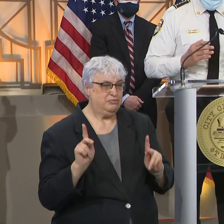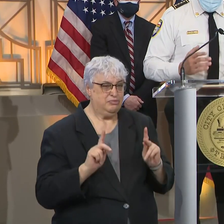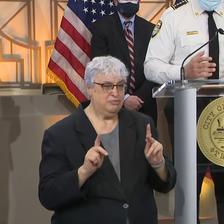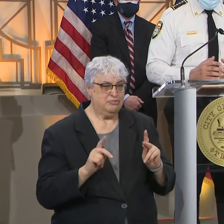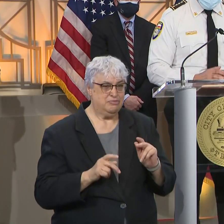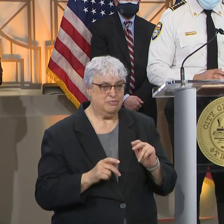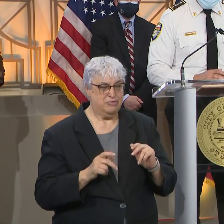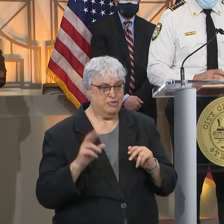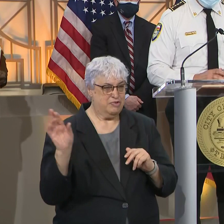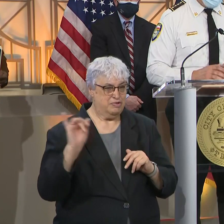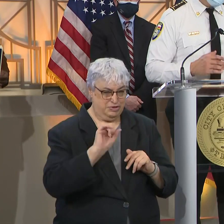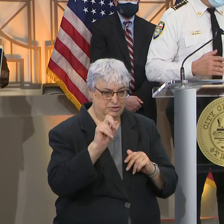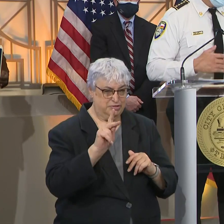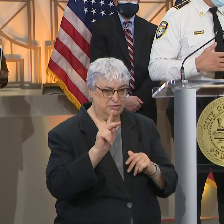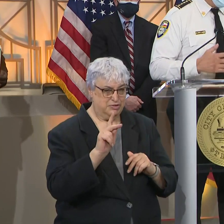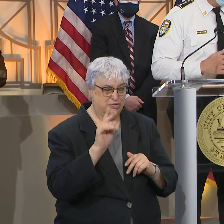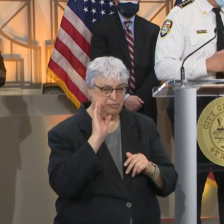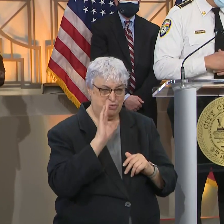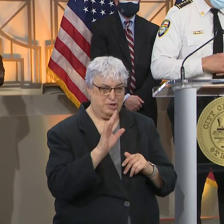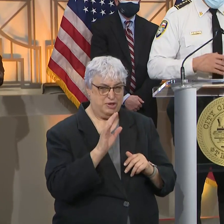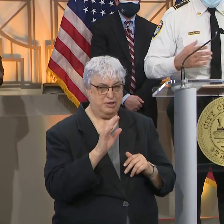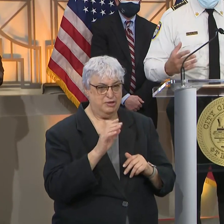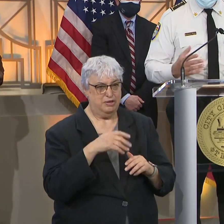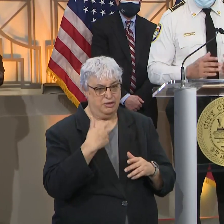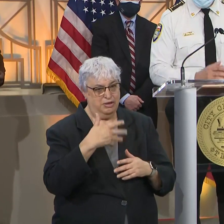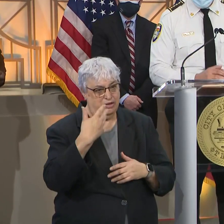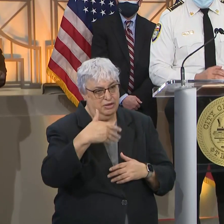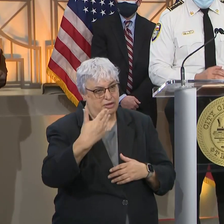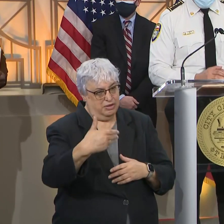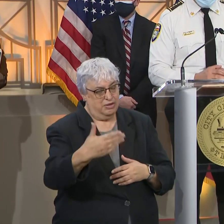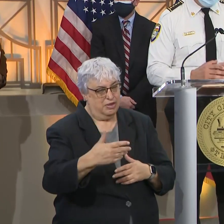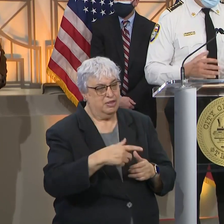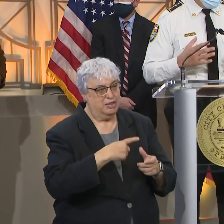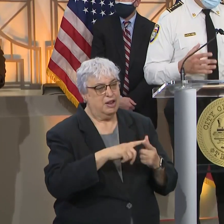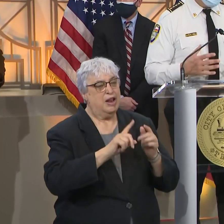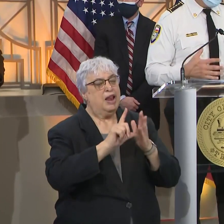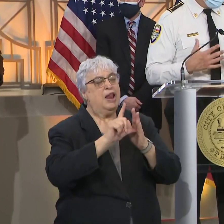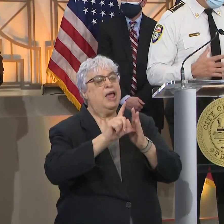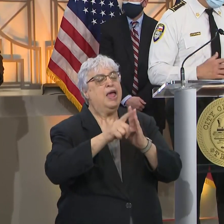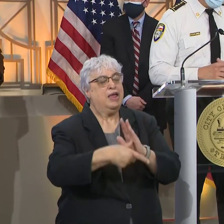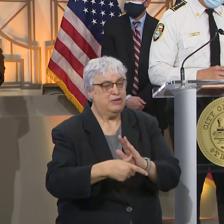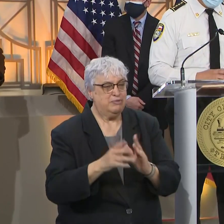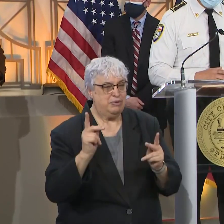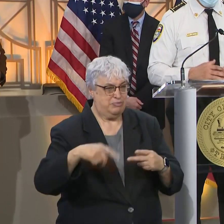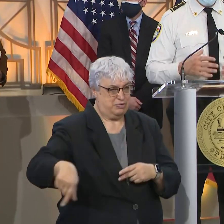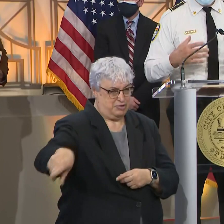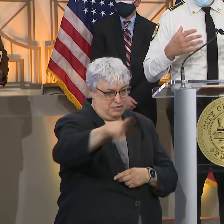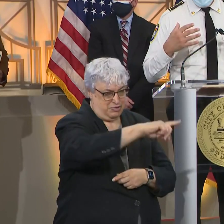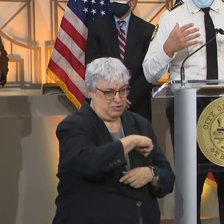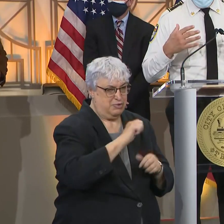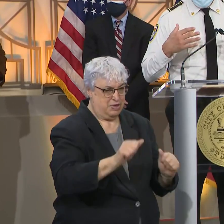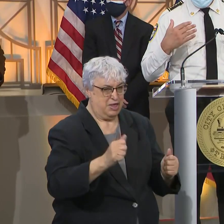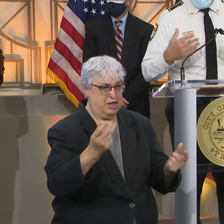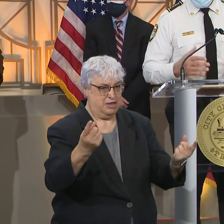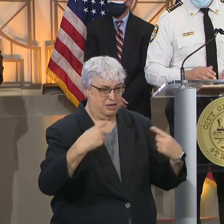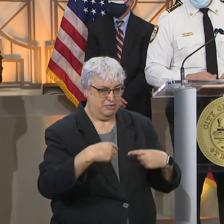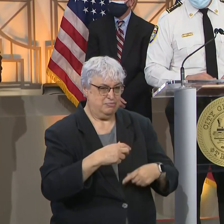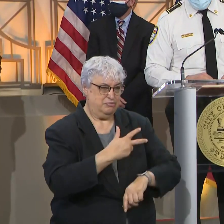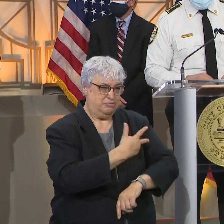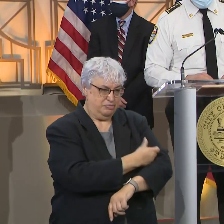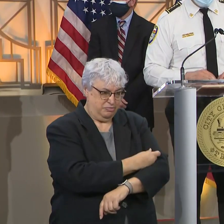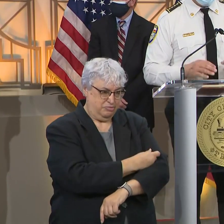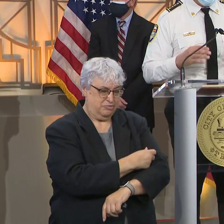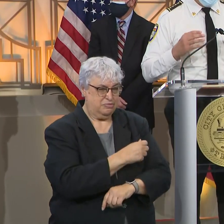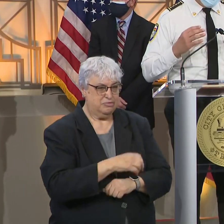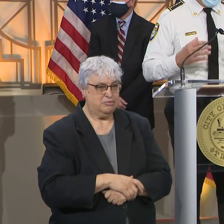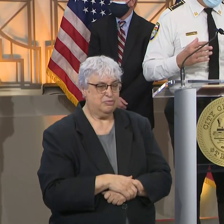that are most at risk. And it's going to take some time to get the rest of the community vaccinated. But in the meantime, there's things that we can do. And we're, again, going to